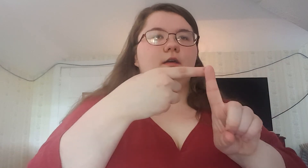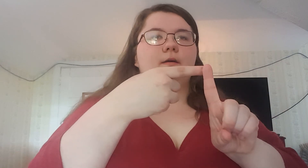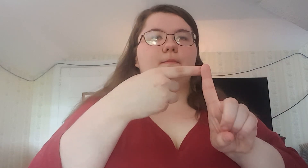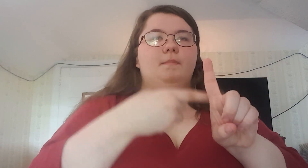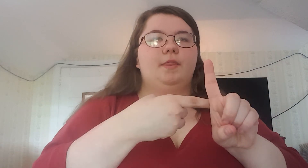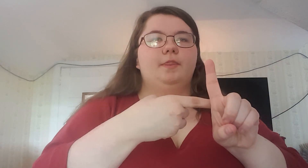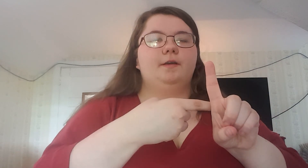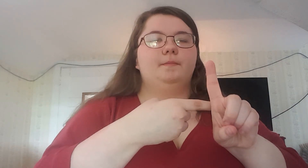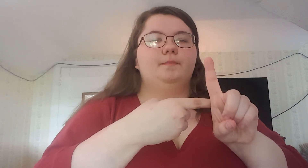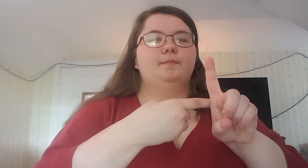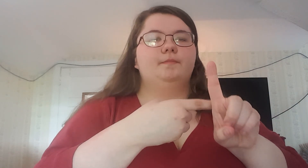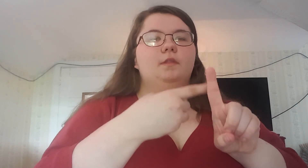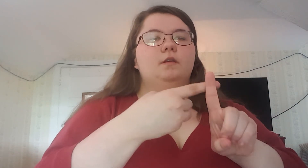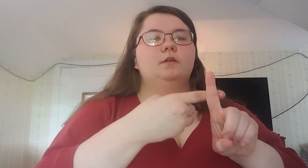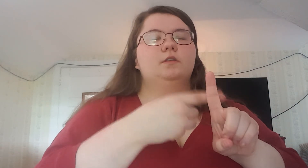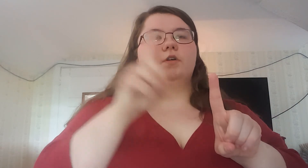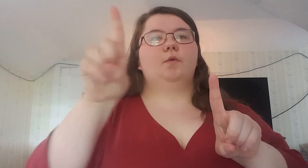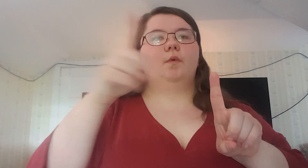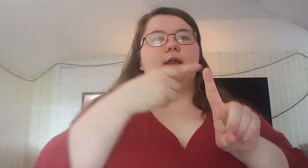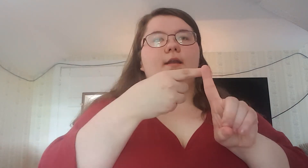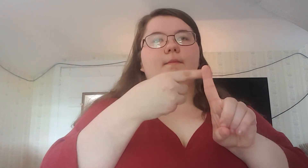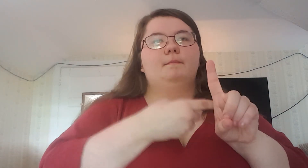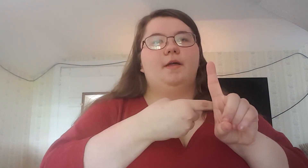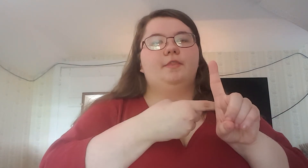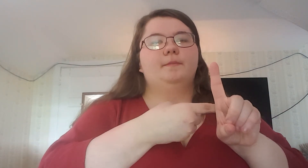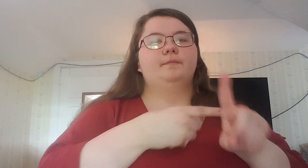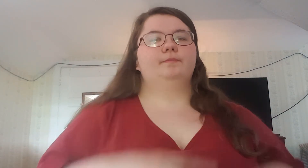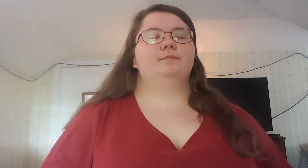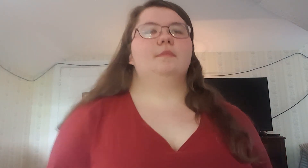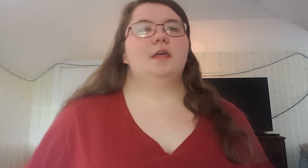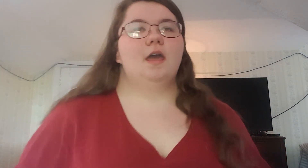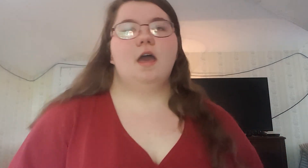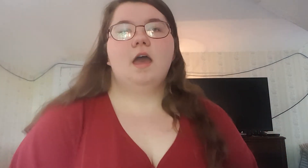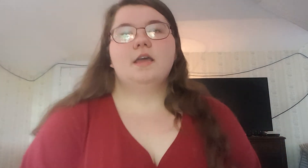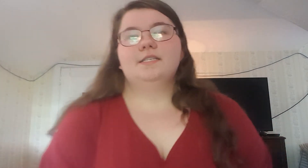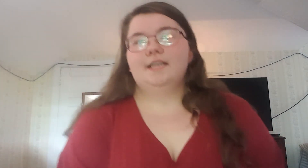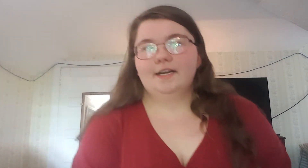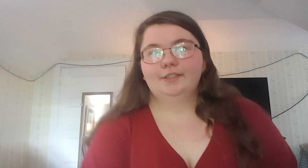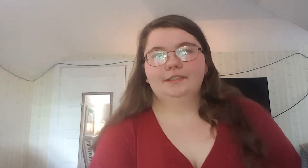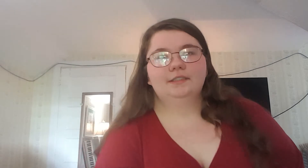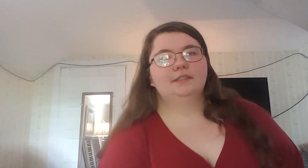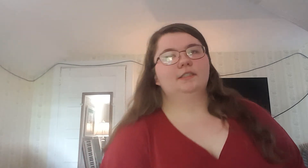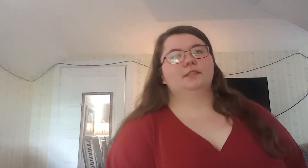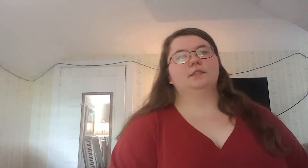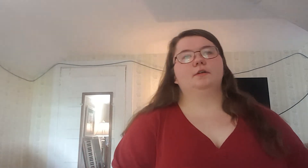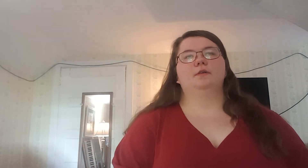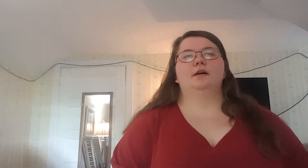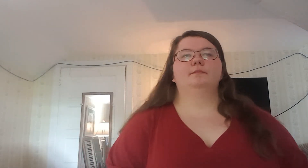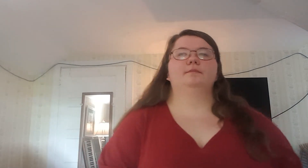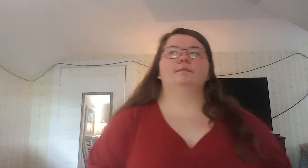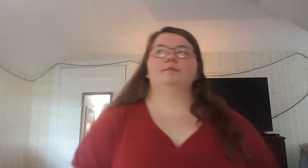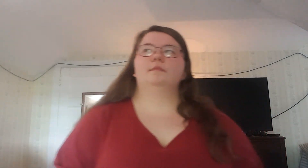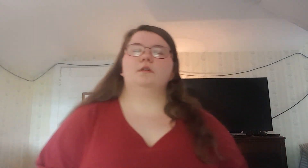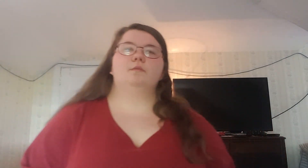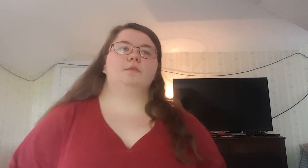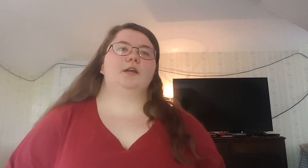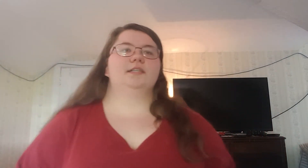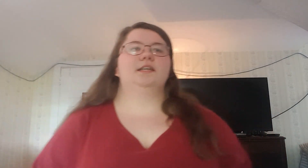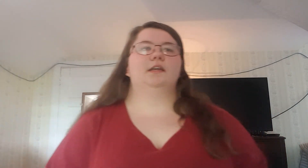Month. So, one month. Year. So, you're asking,